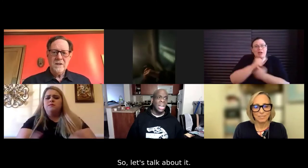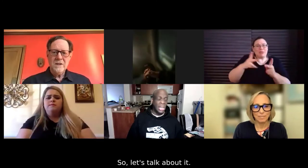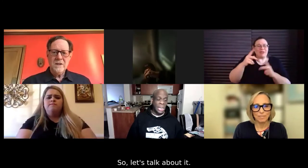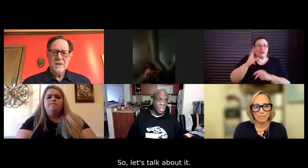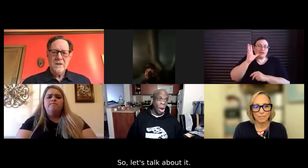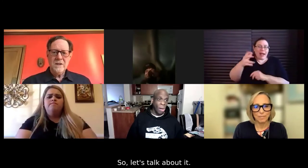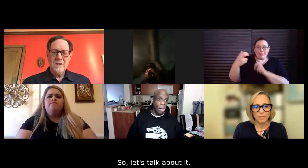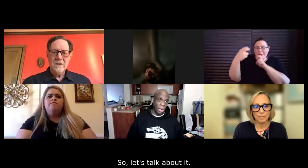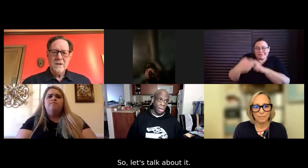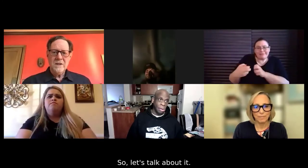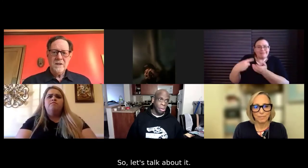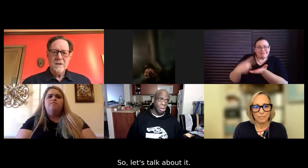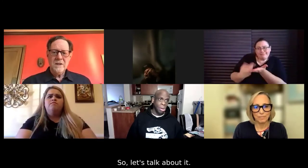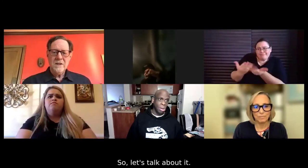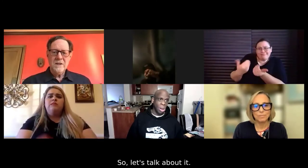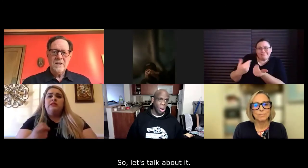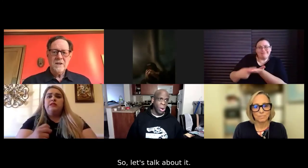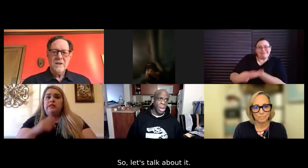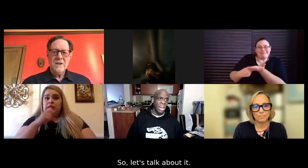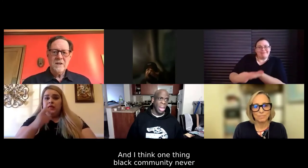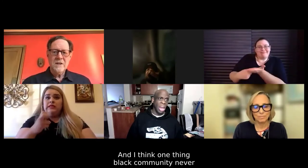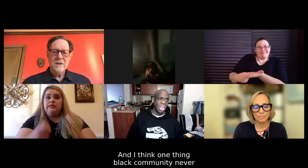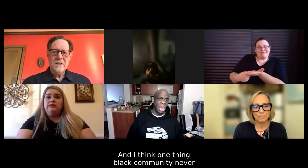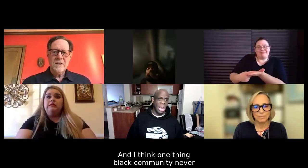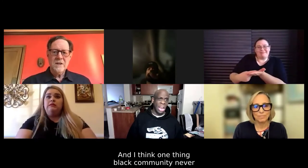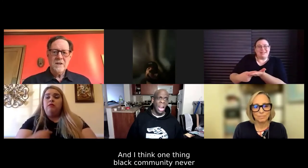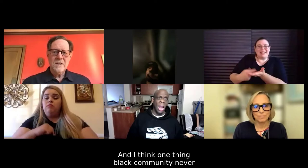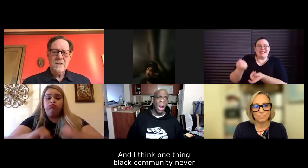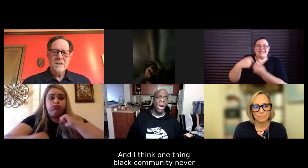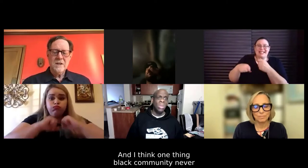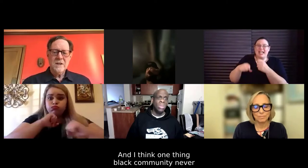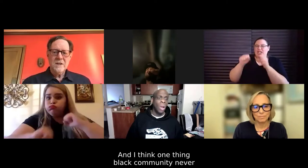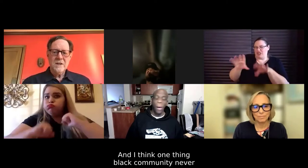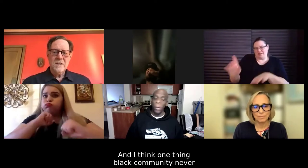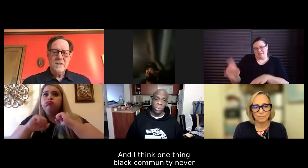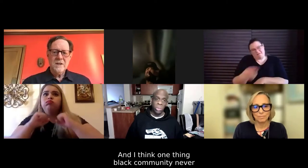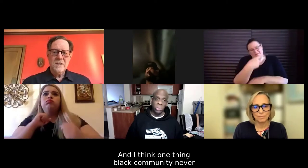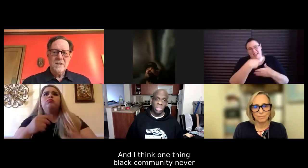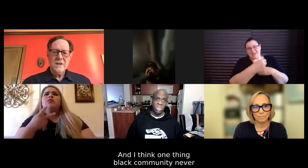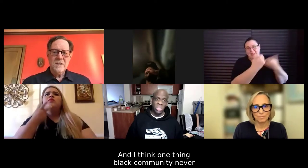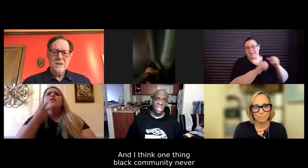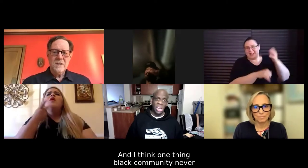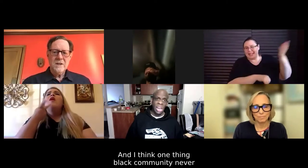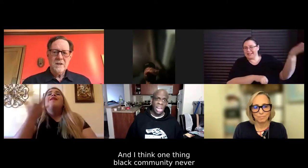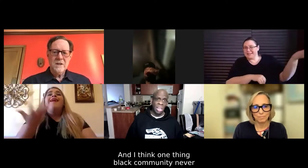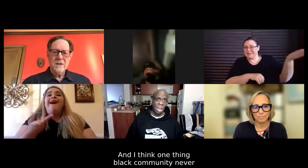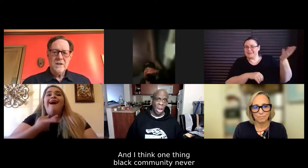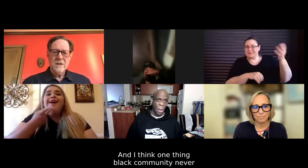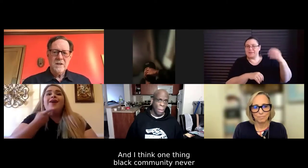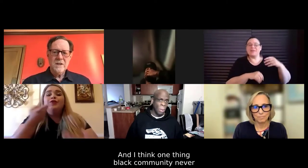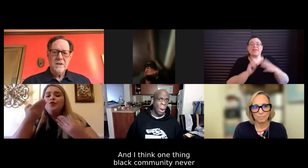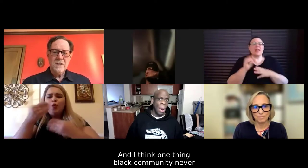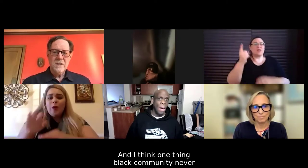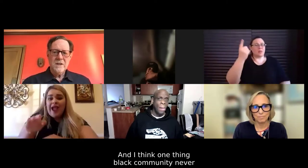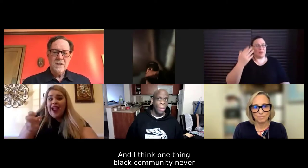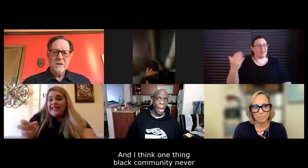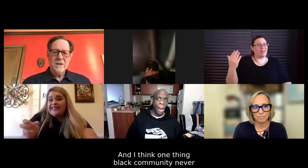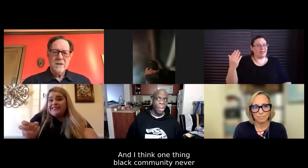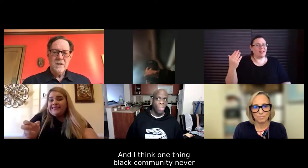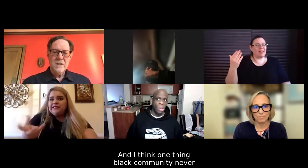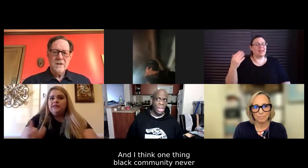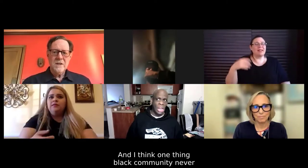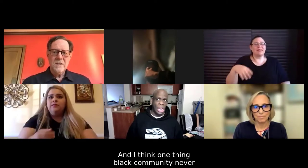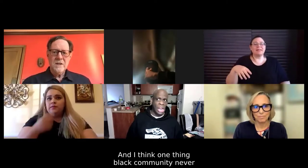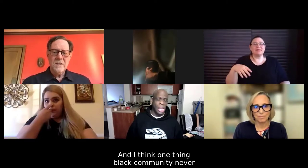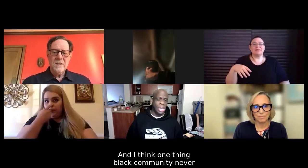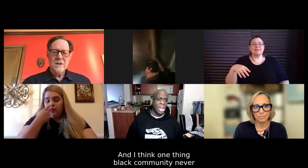let's talk about it. You know, and I think one thing that the Black